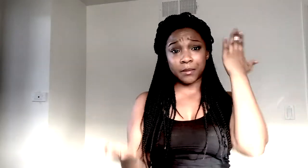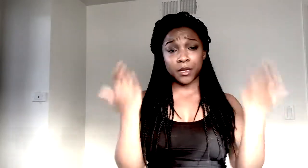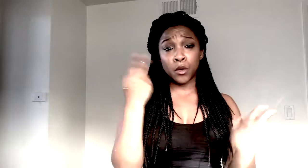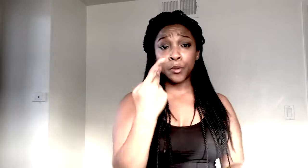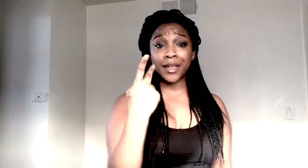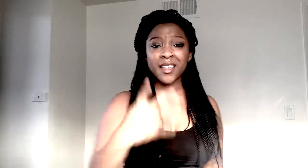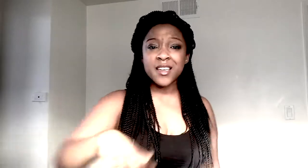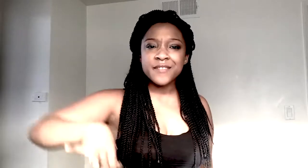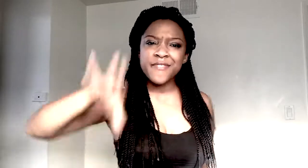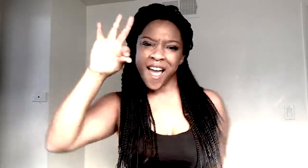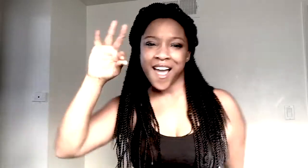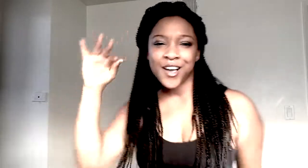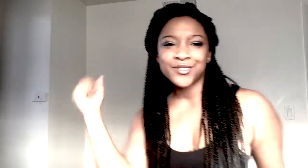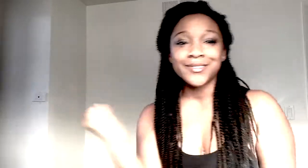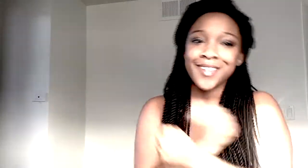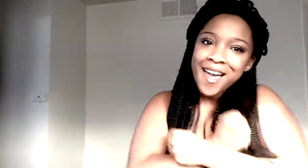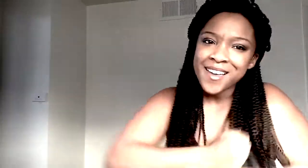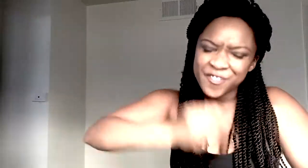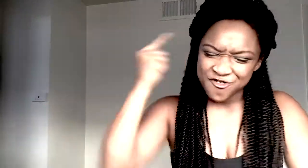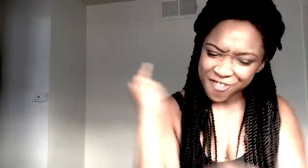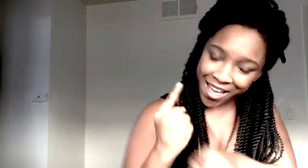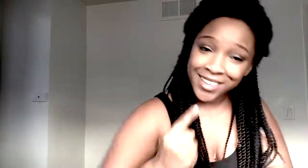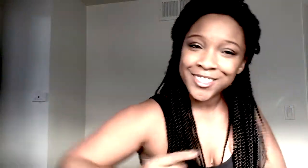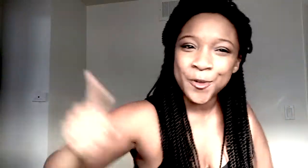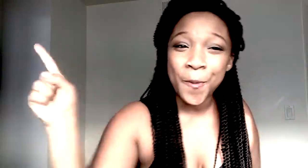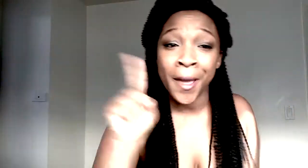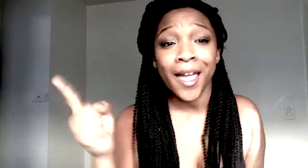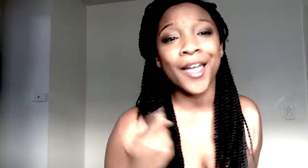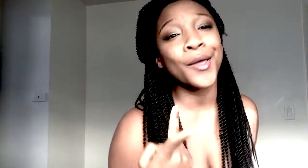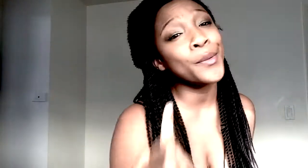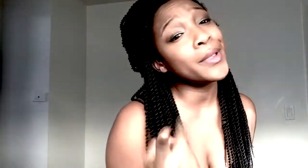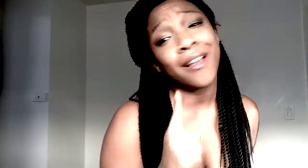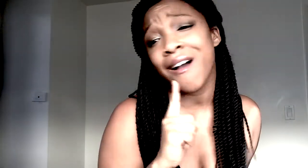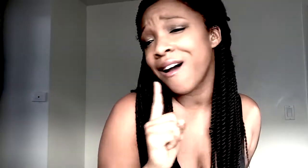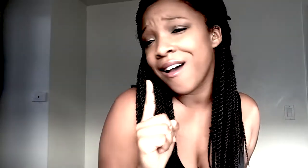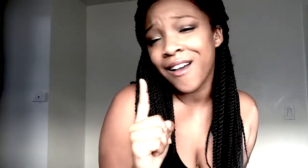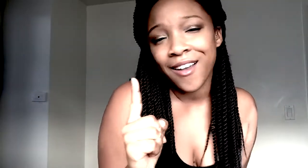we found love Right where we are